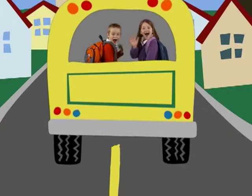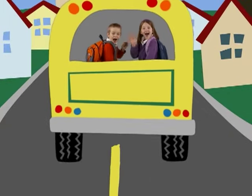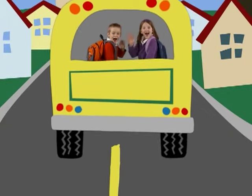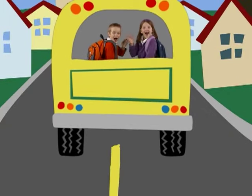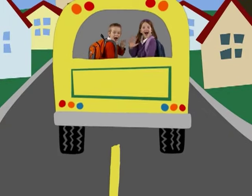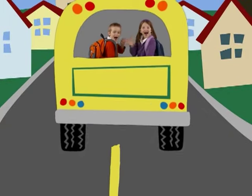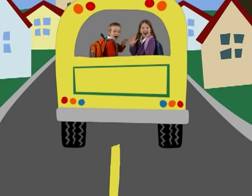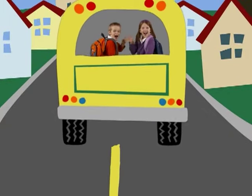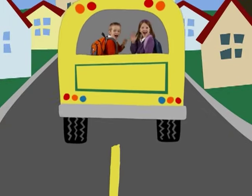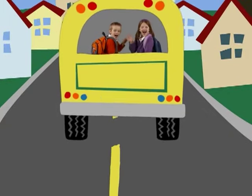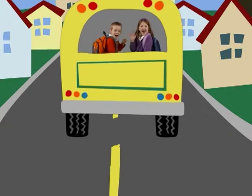school.